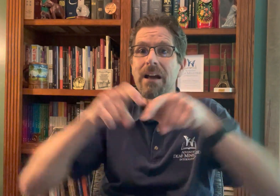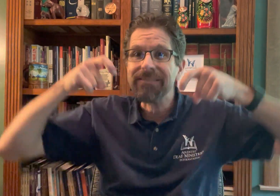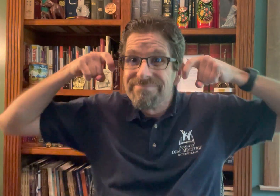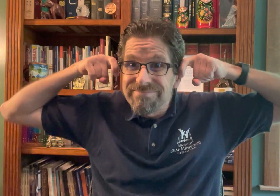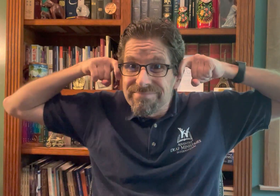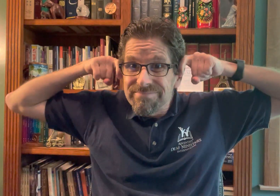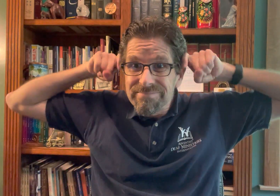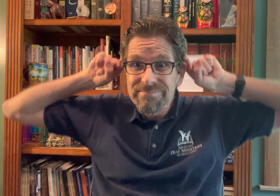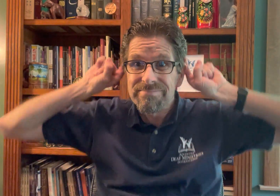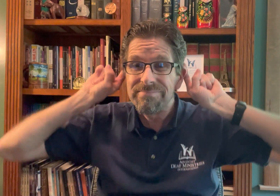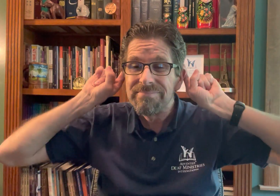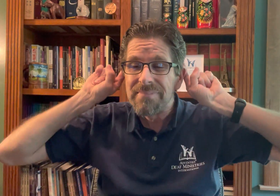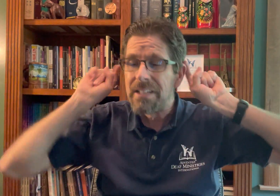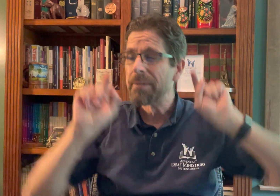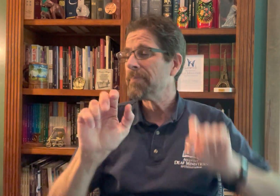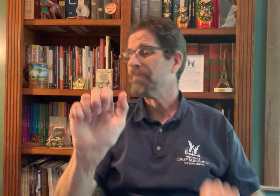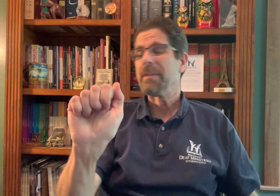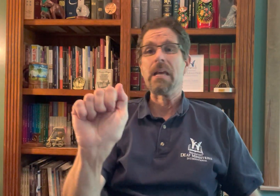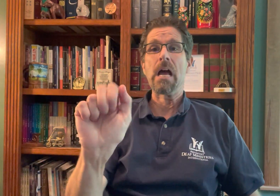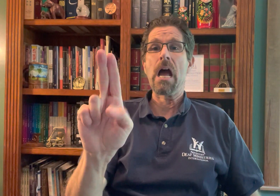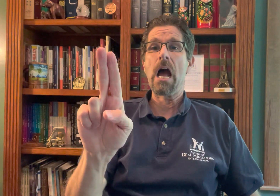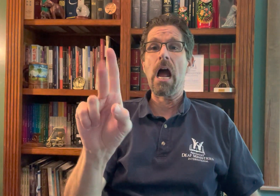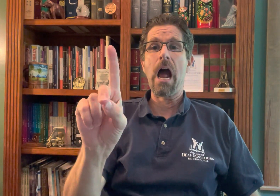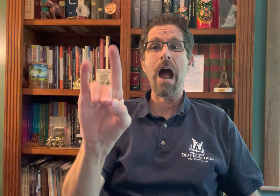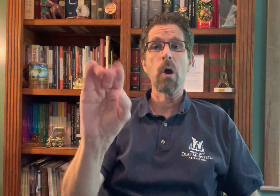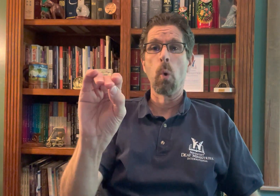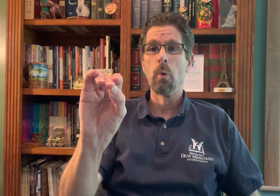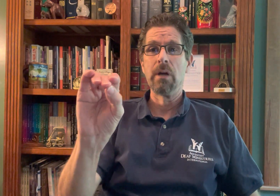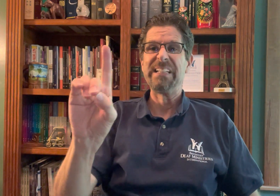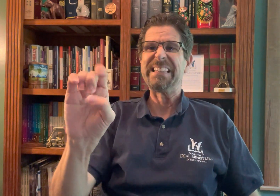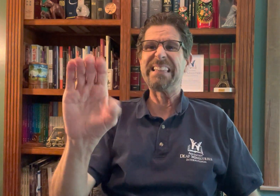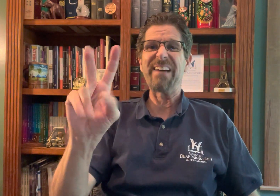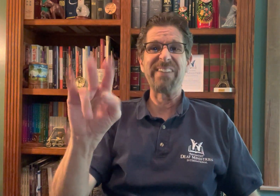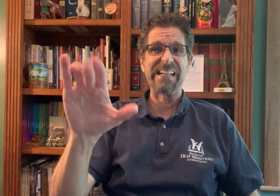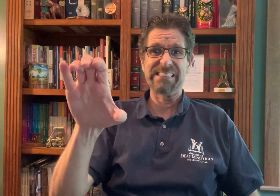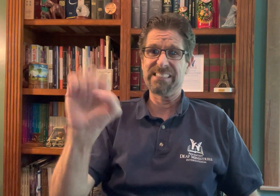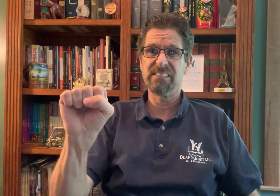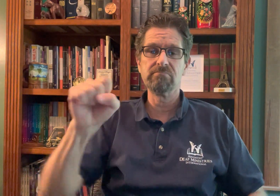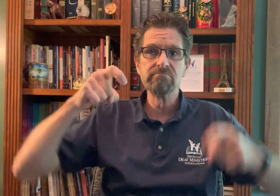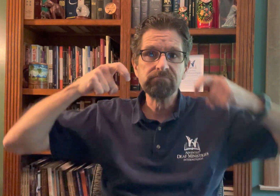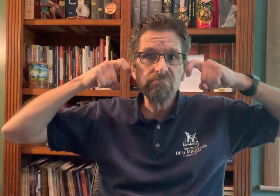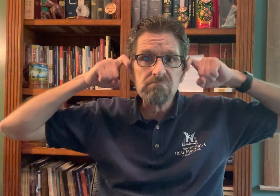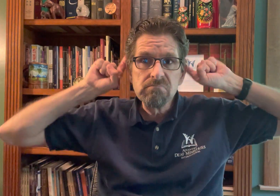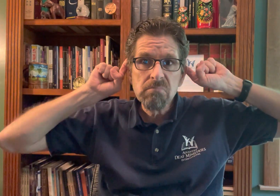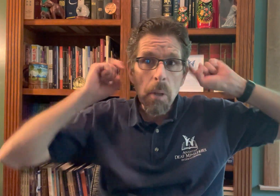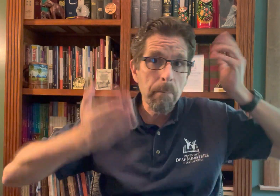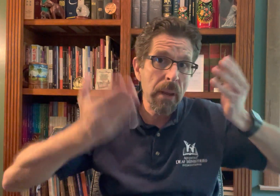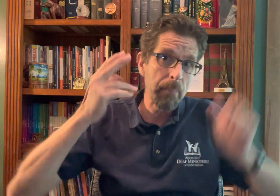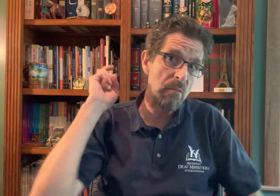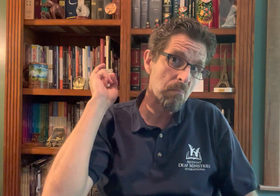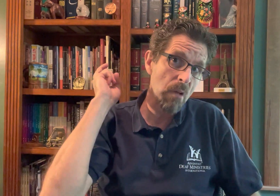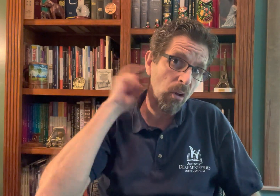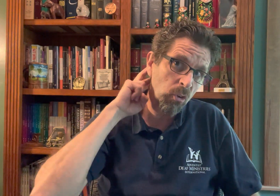course, they're dependent upon technology, whatever audio device that might be, maybe